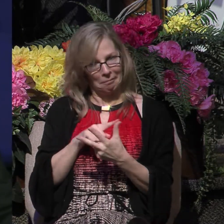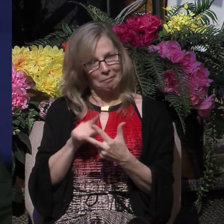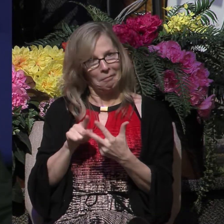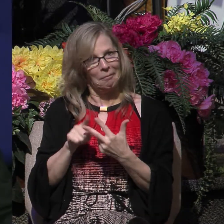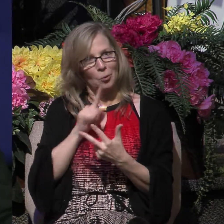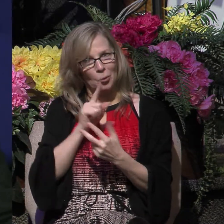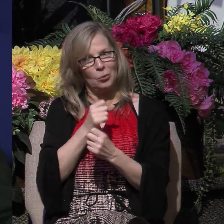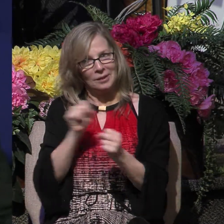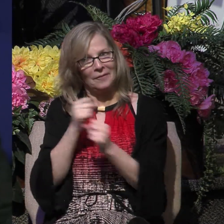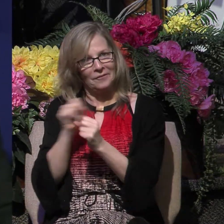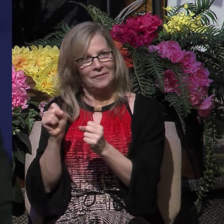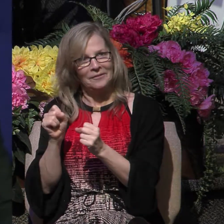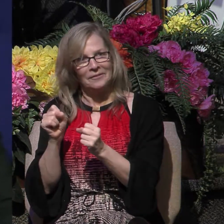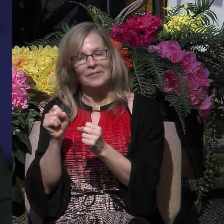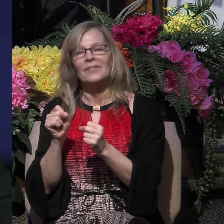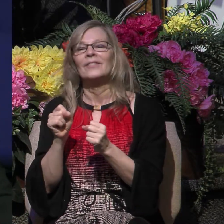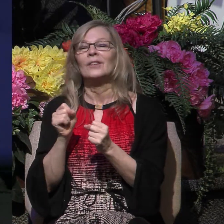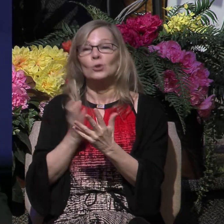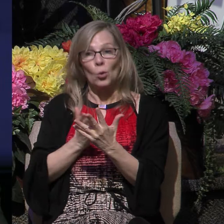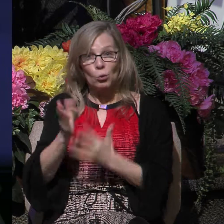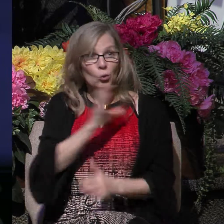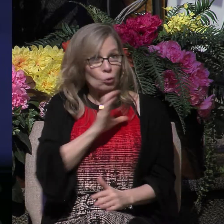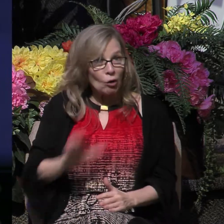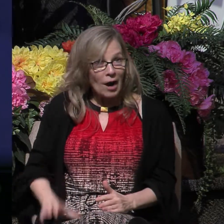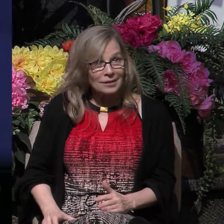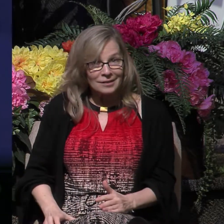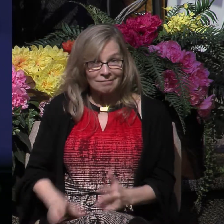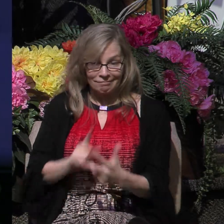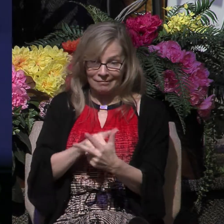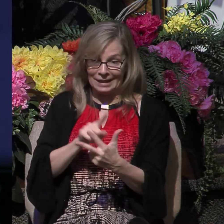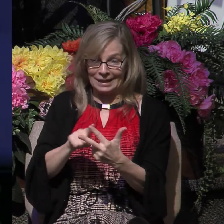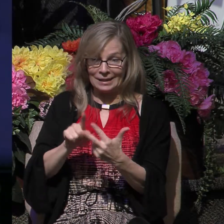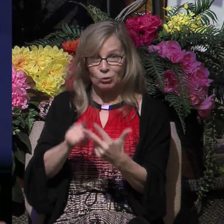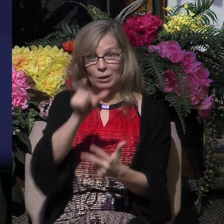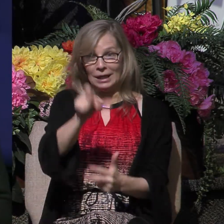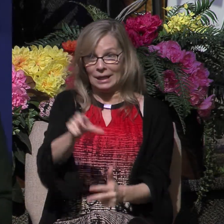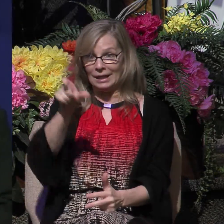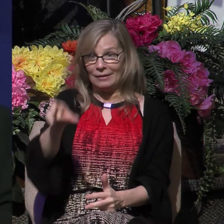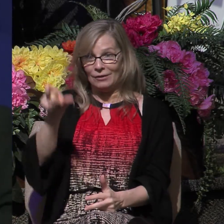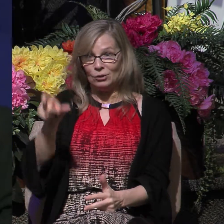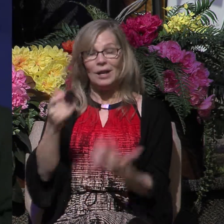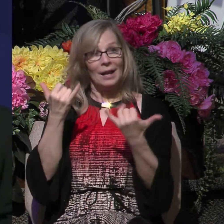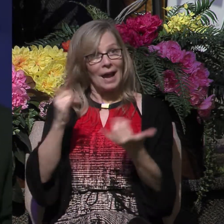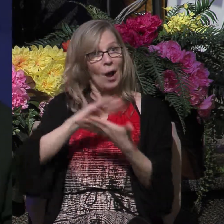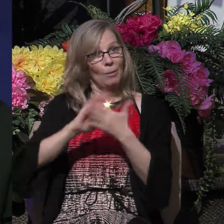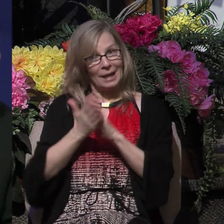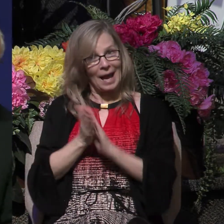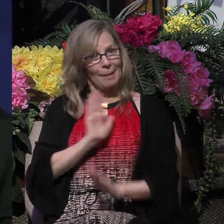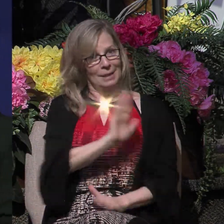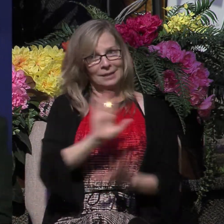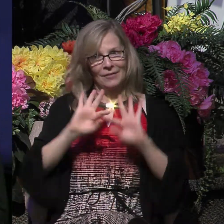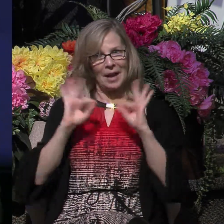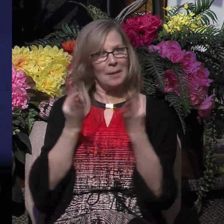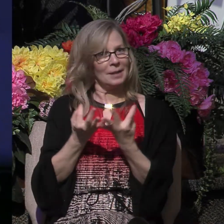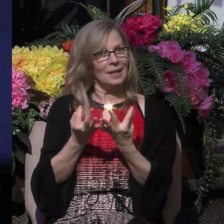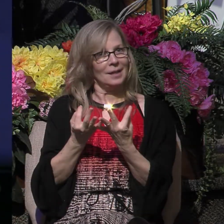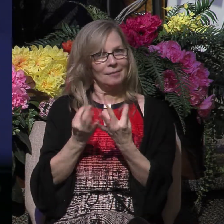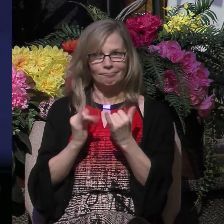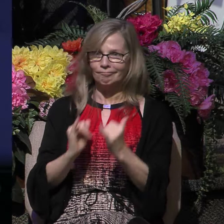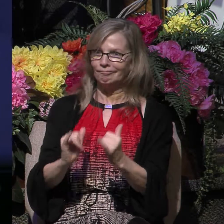But in Christ, these three individuals had now become his family, and they also formed the foundation of